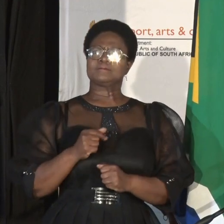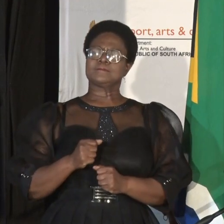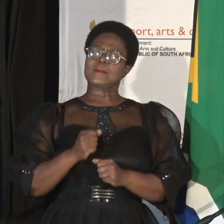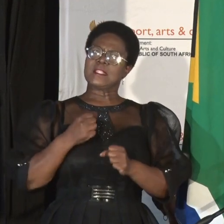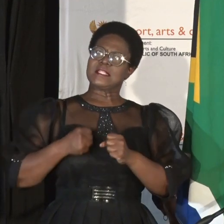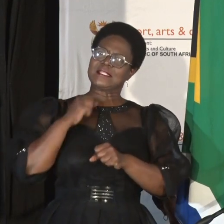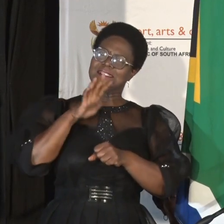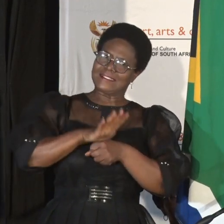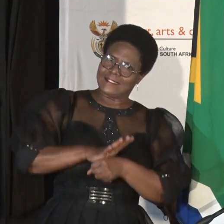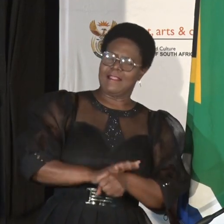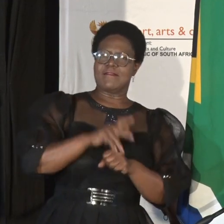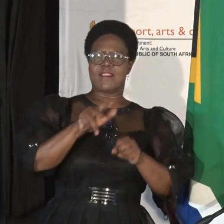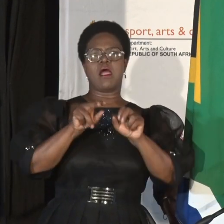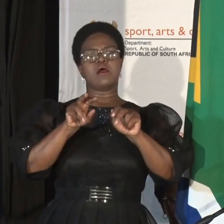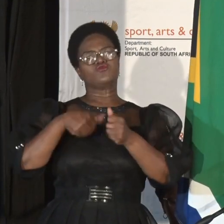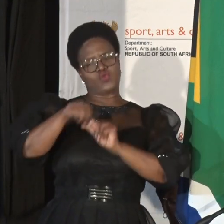and nation building.